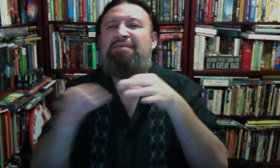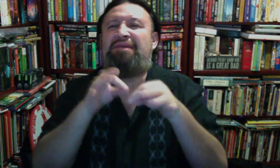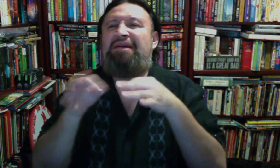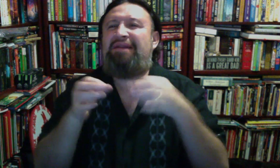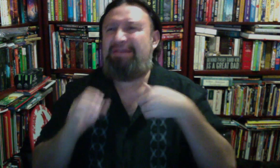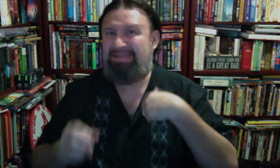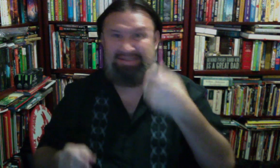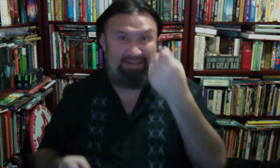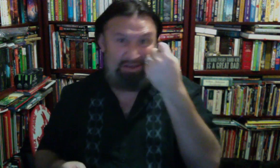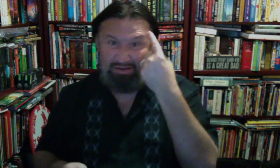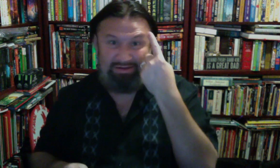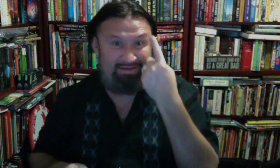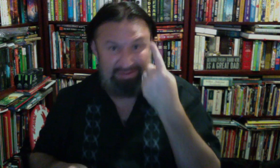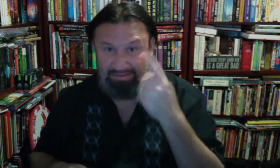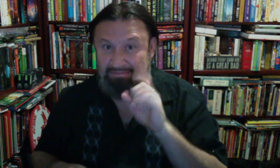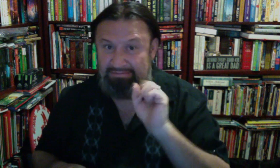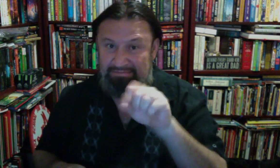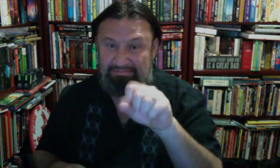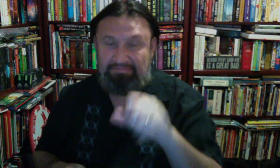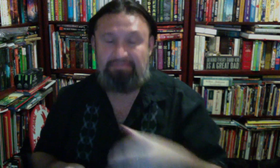That means I'm going to keep popping, I'm ready to go in.